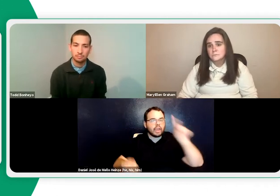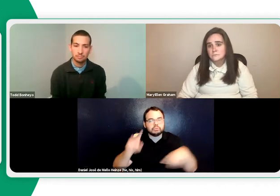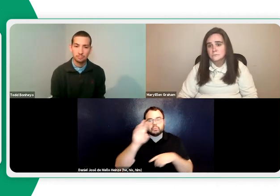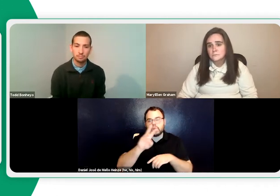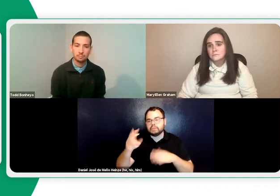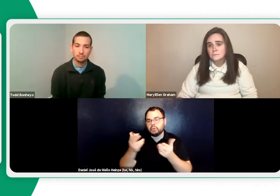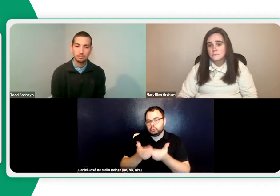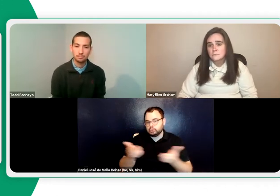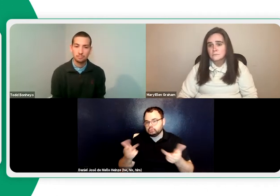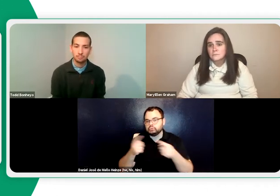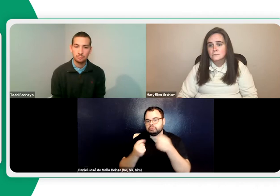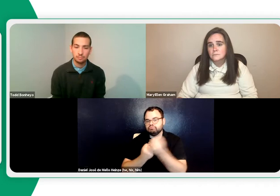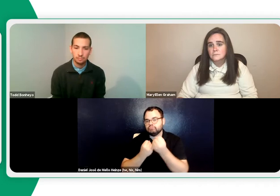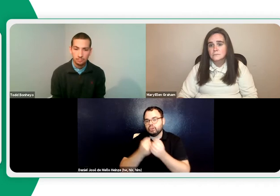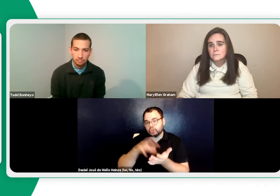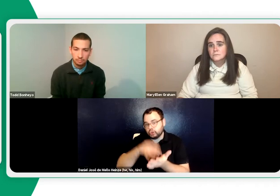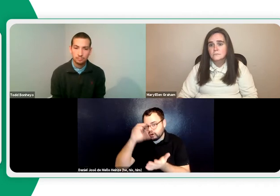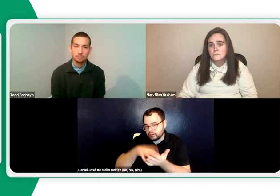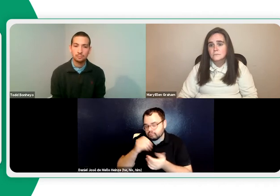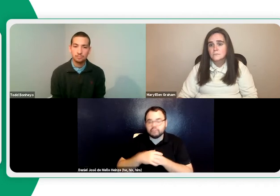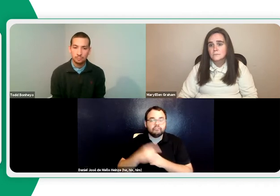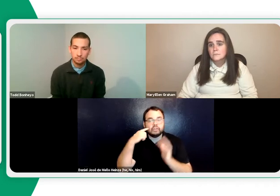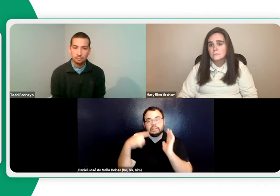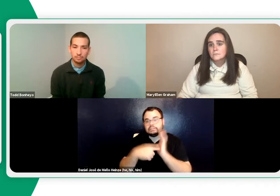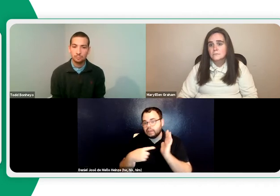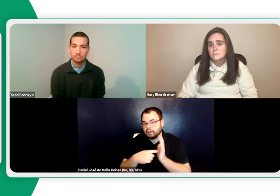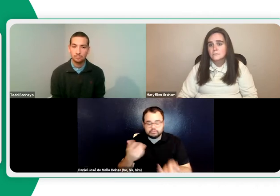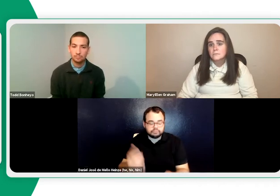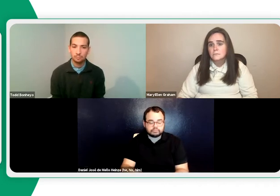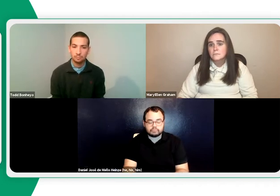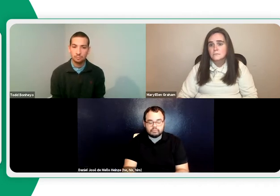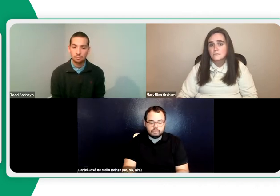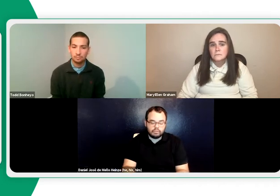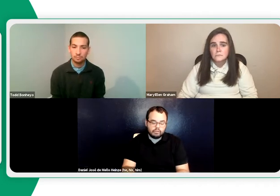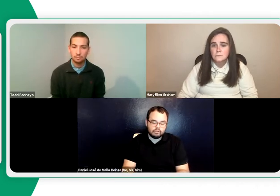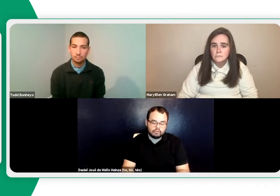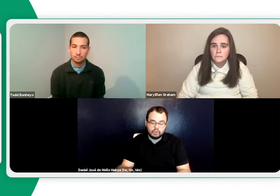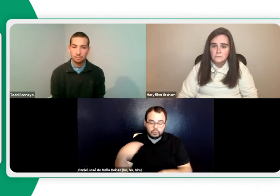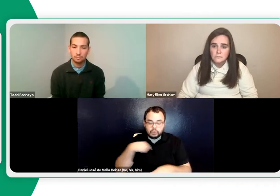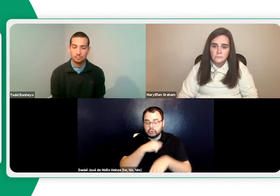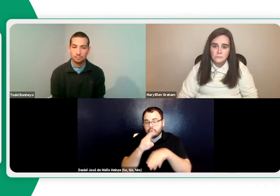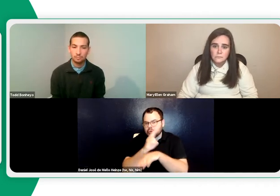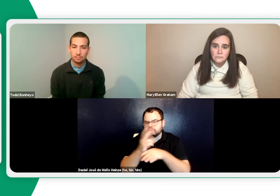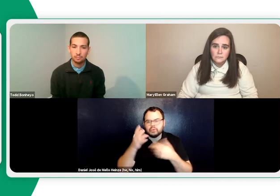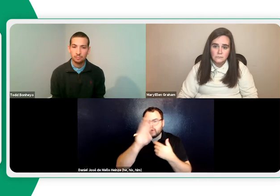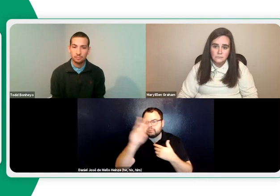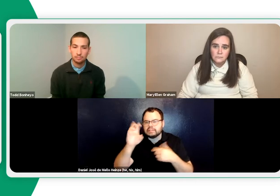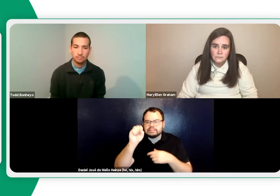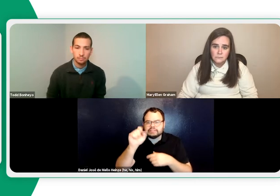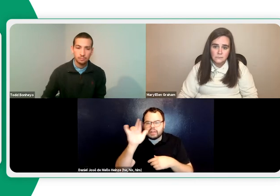We also use a variety of web resources, web-based resources for reading or learning, that is. For example,